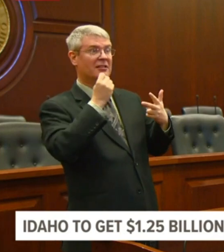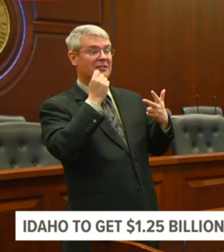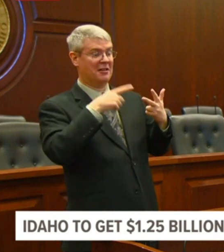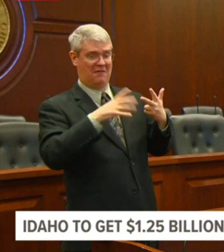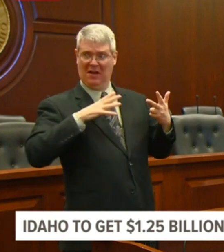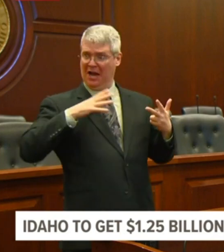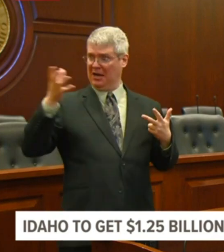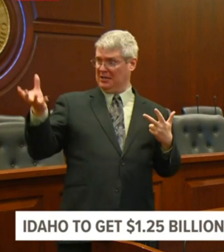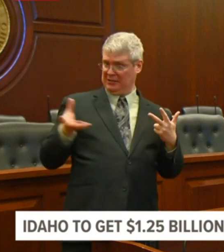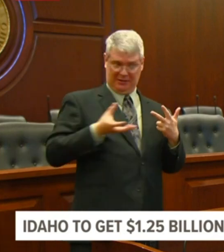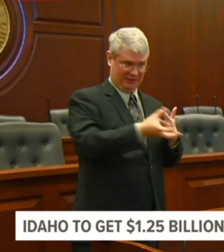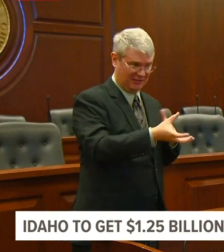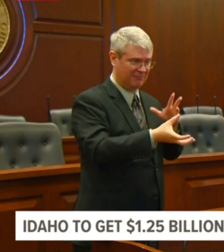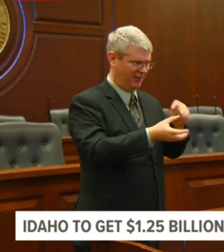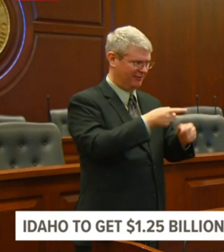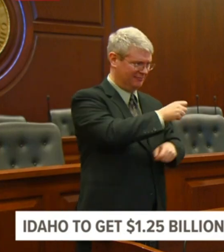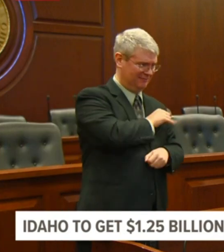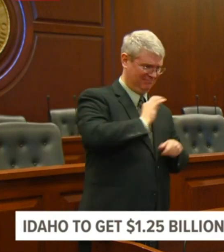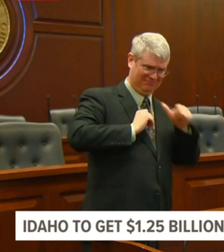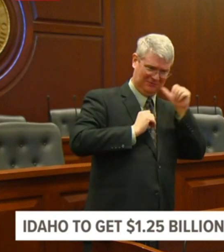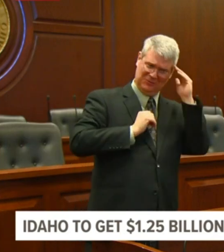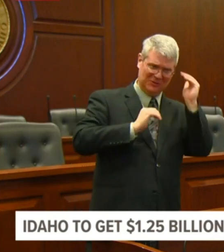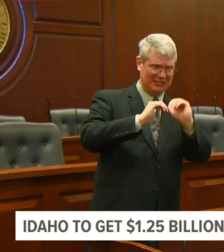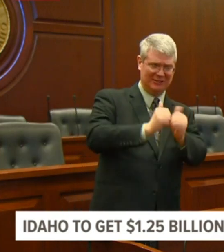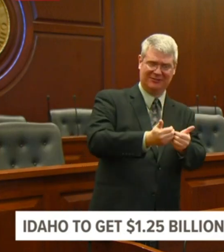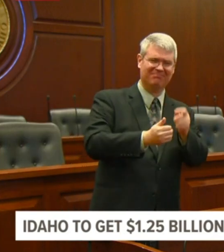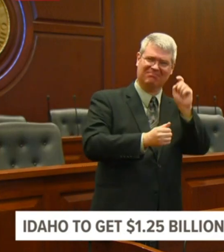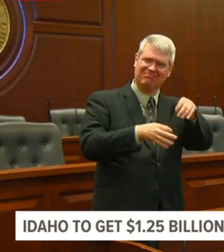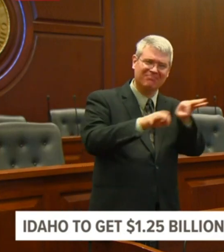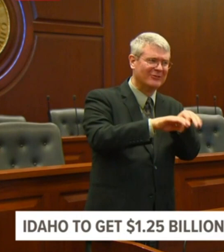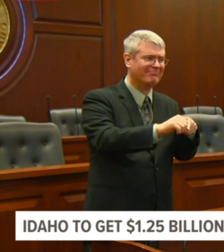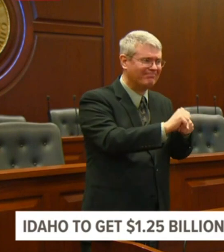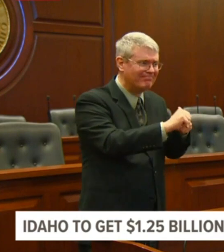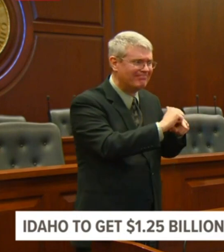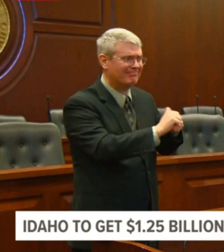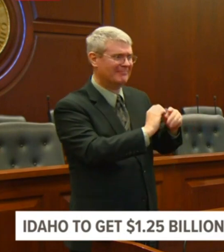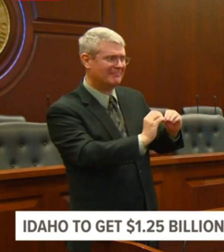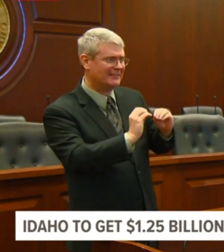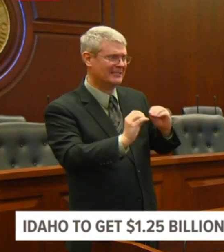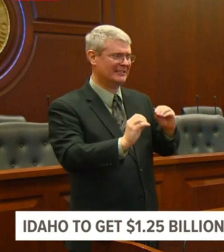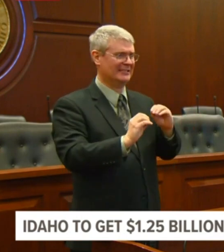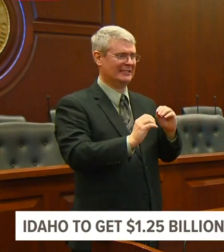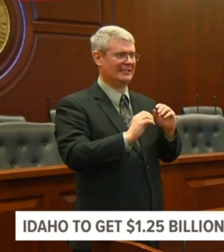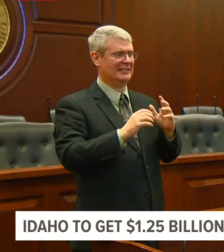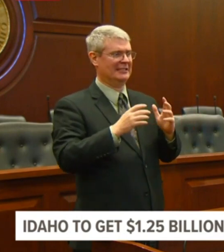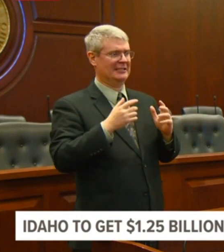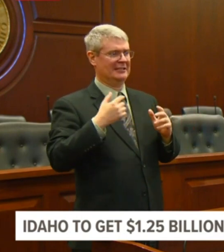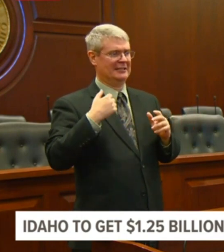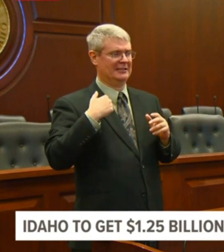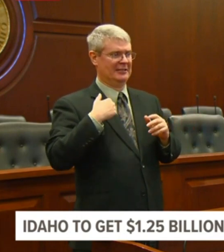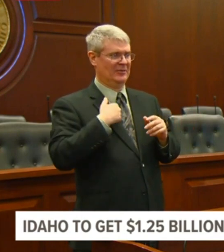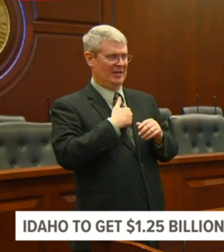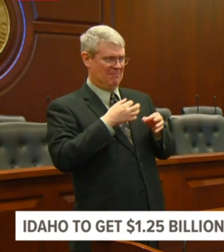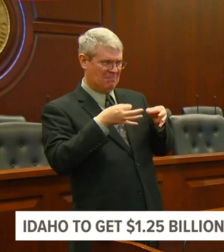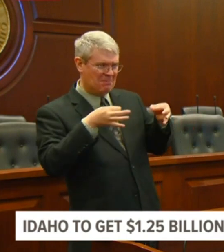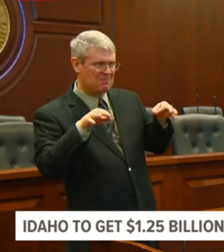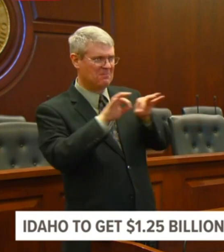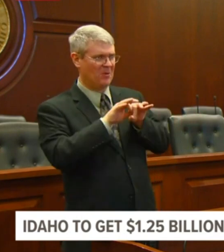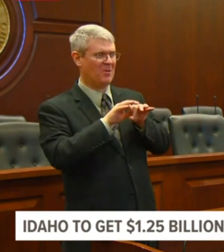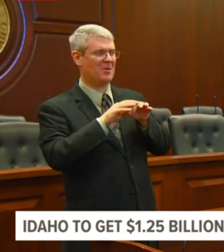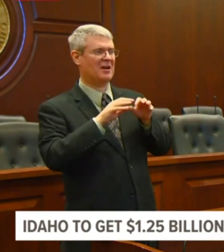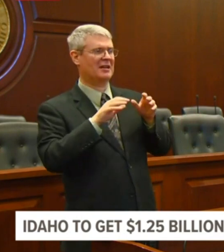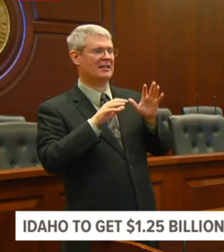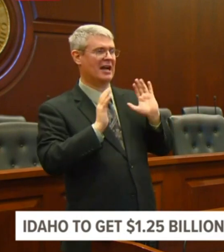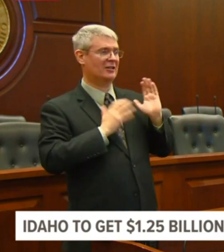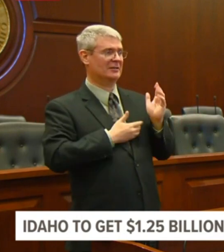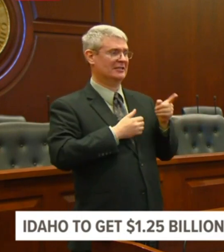this order are to make sure that we preserve our personnel, that a ventilator standing without anybody, a place to